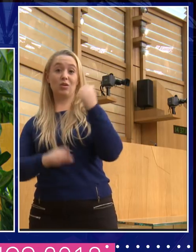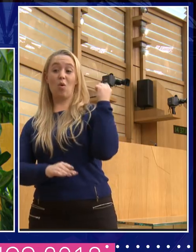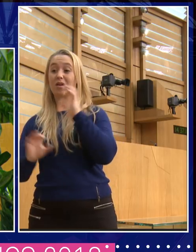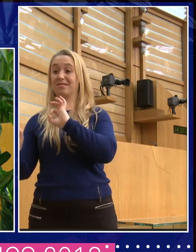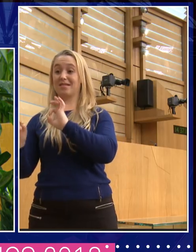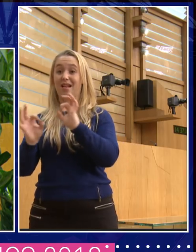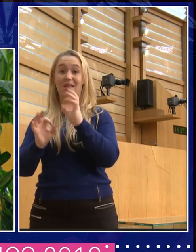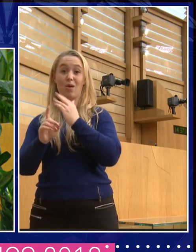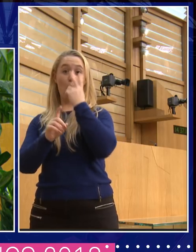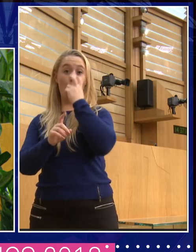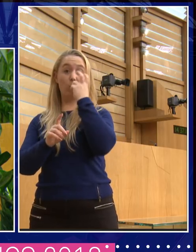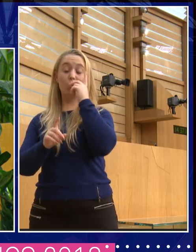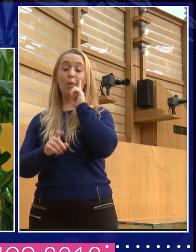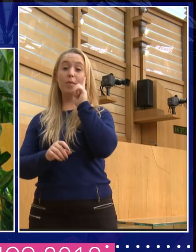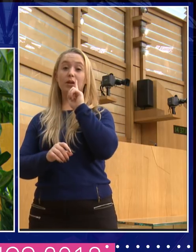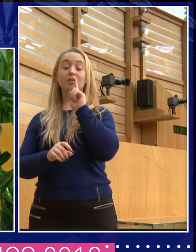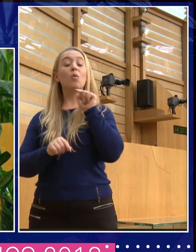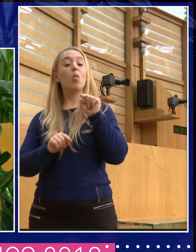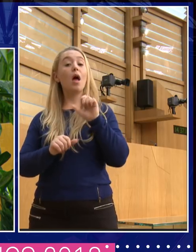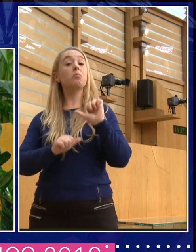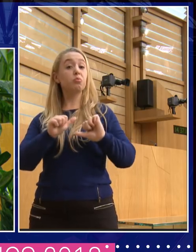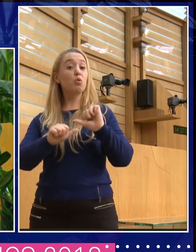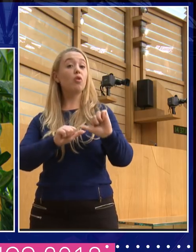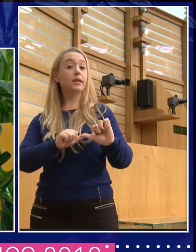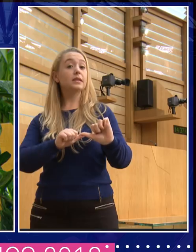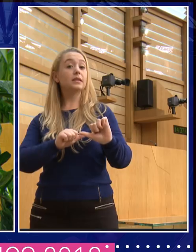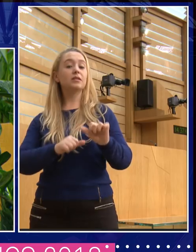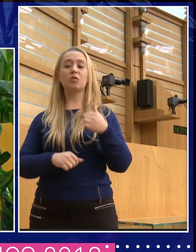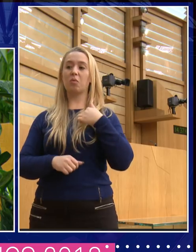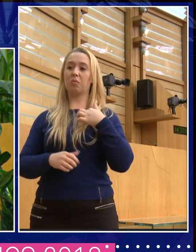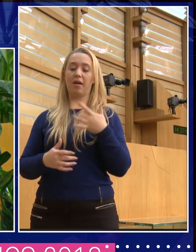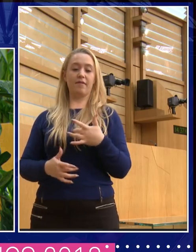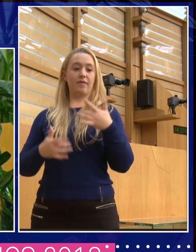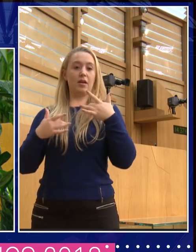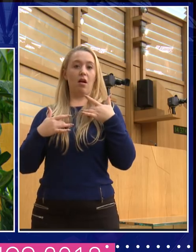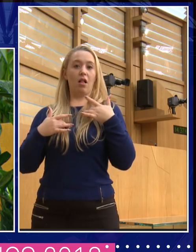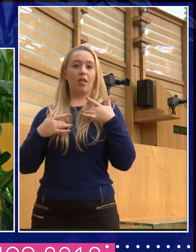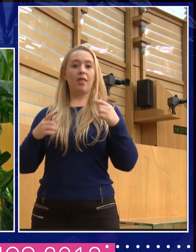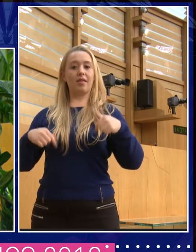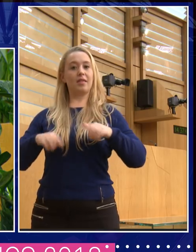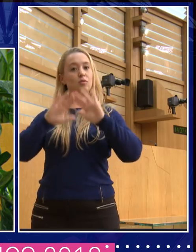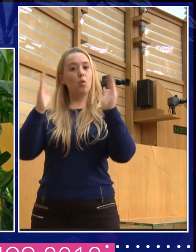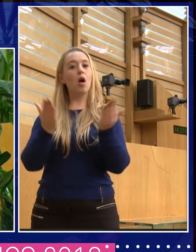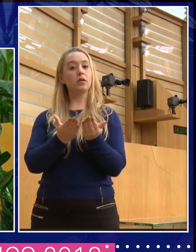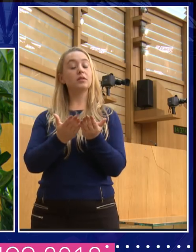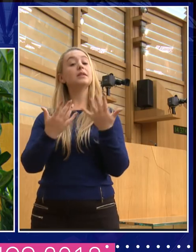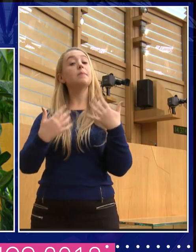Right? So, I feel that I am living in a world that has come on. If you then